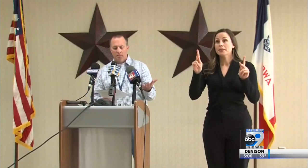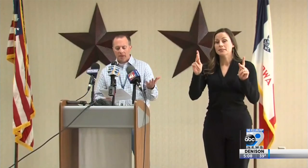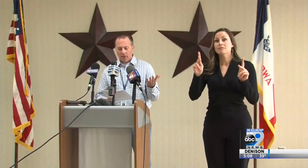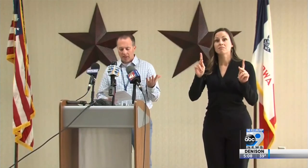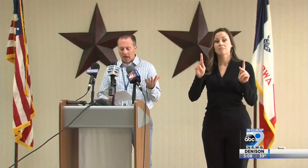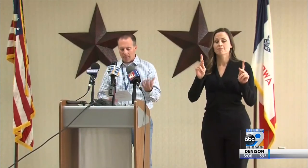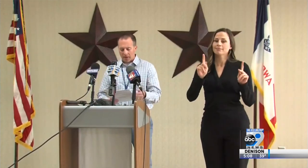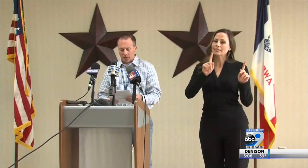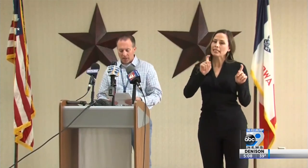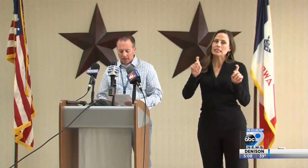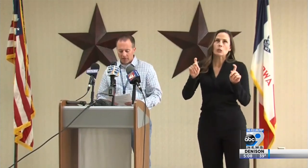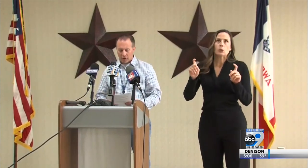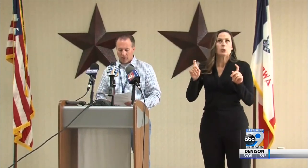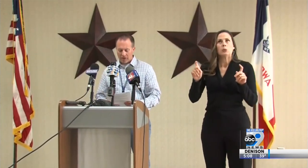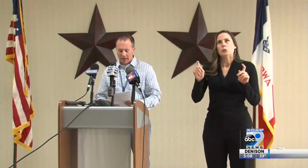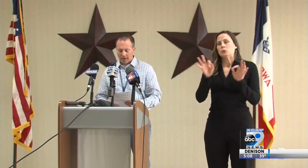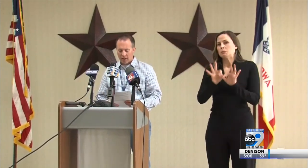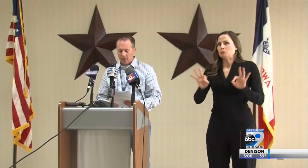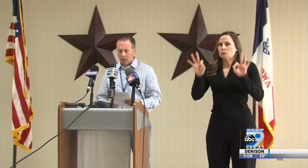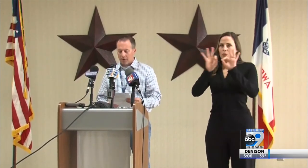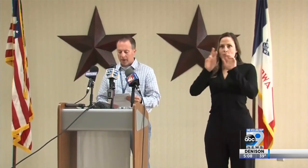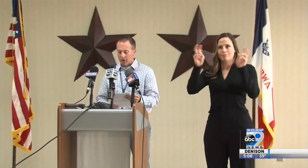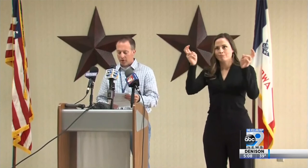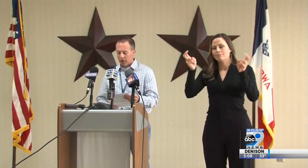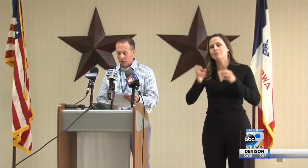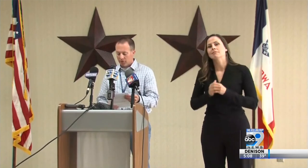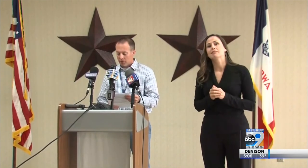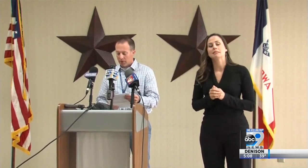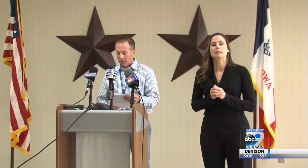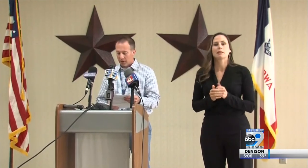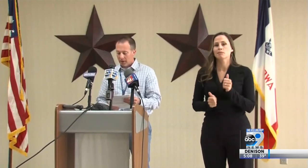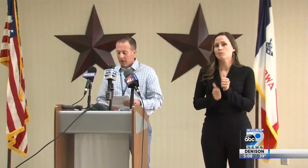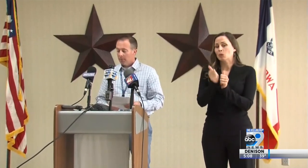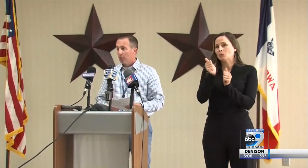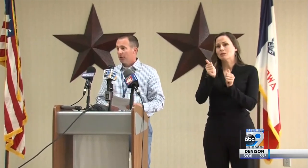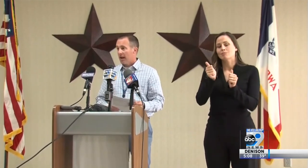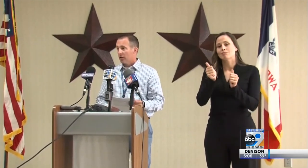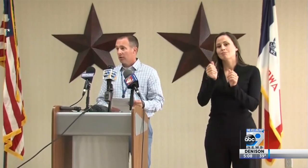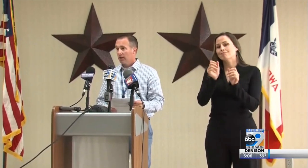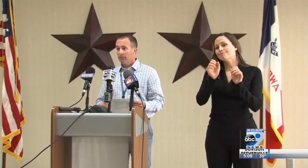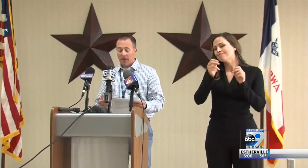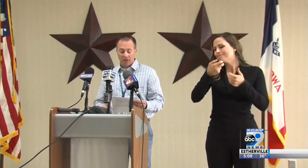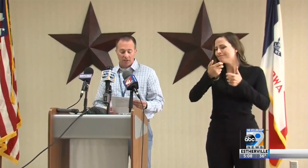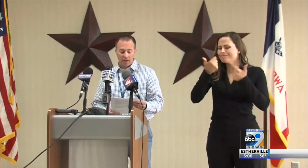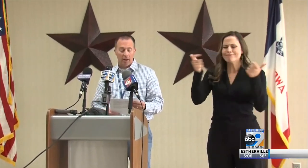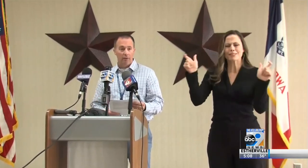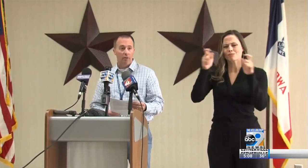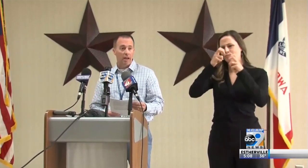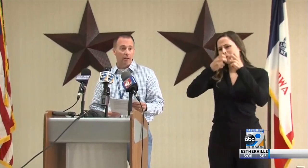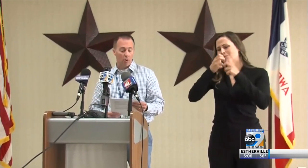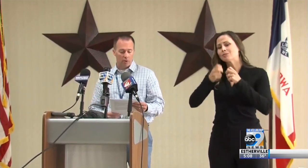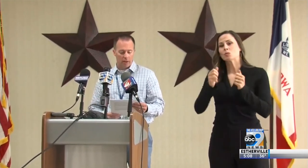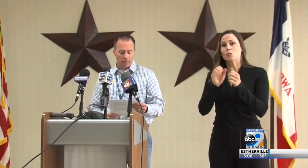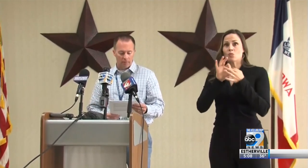body language plays a big role in portraying an accurate and effective message. In the deaf culture their language has